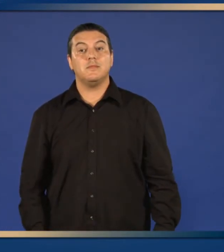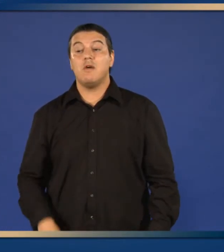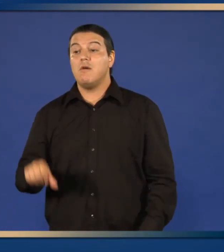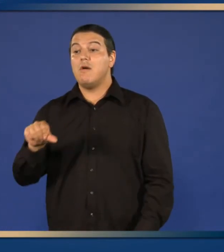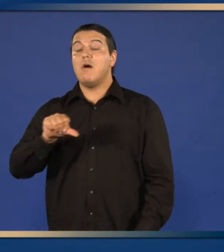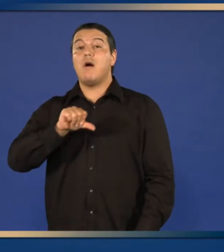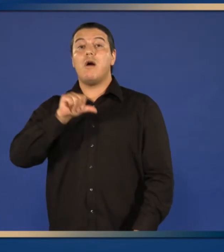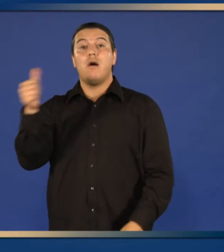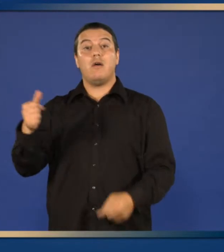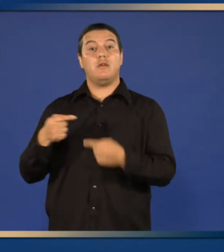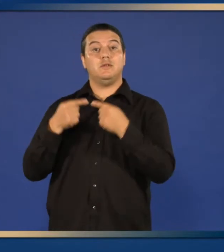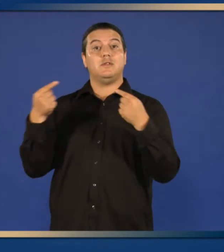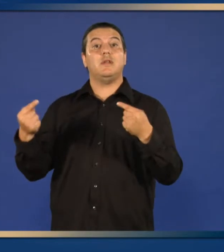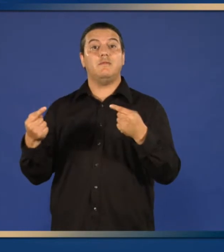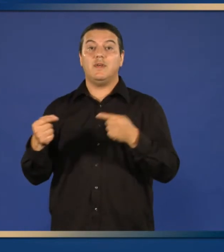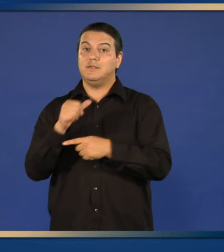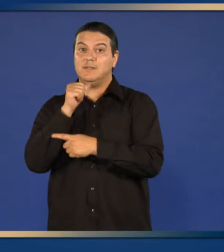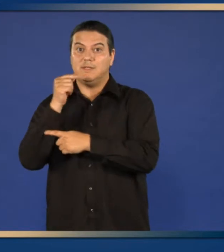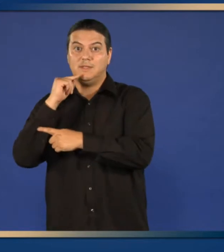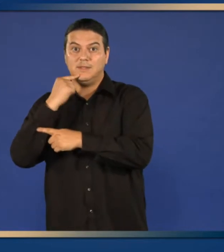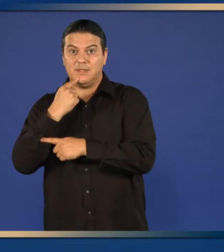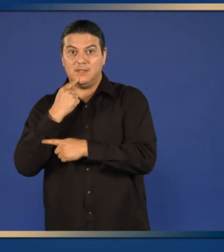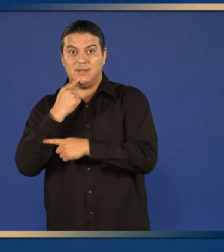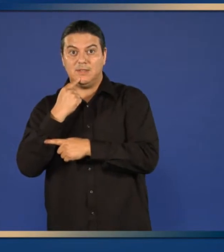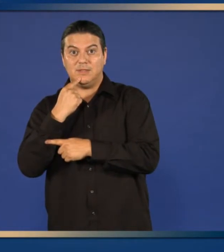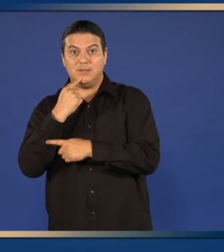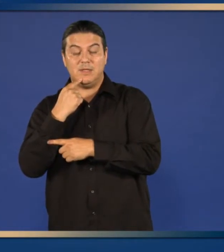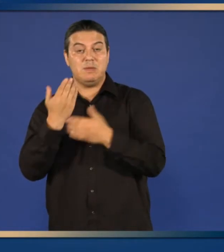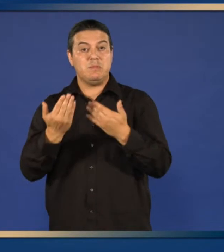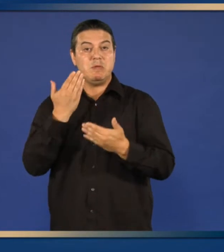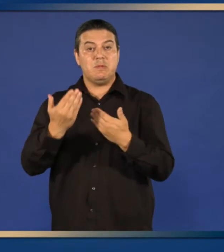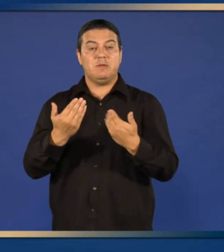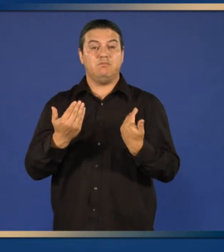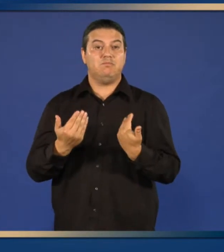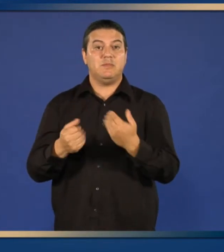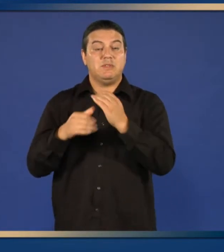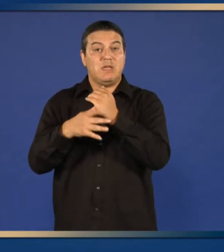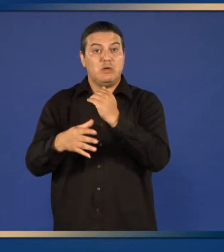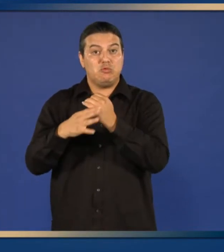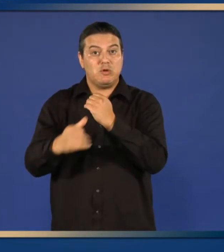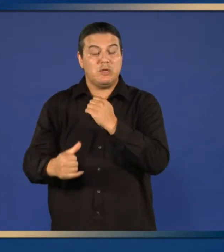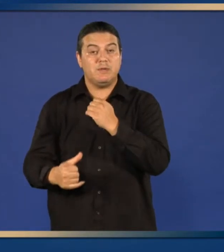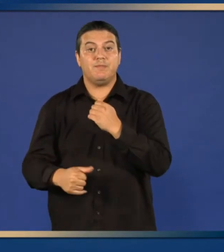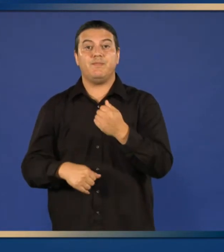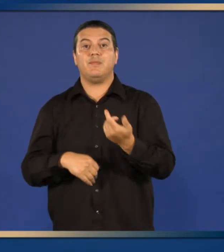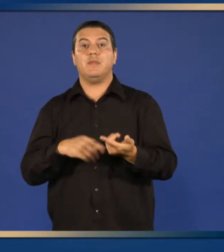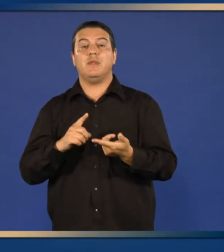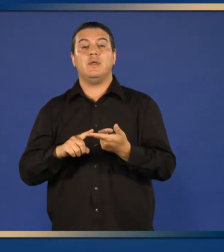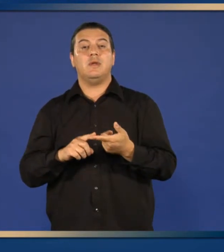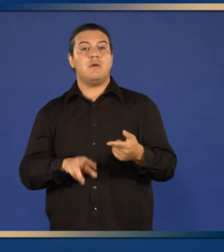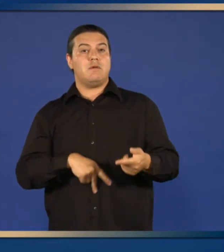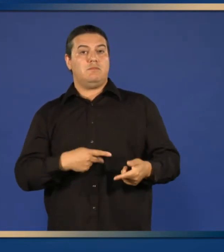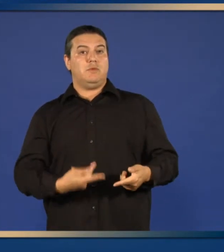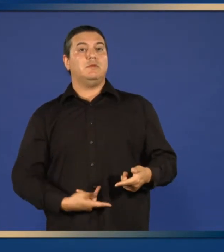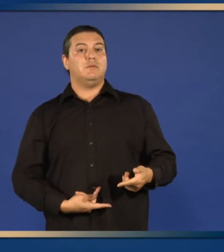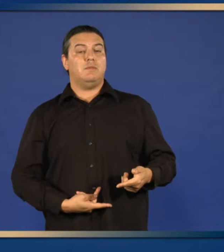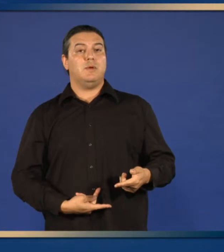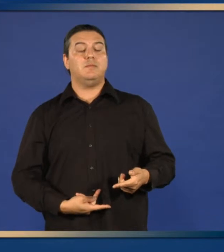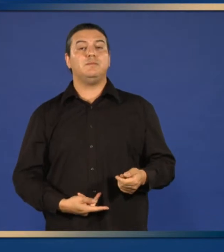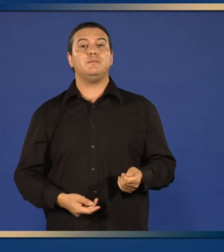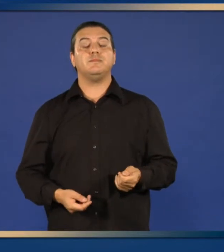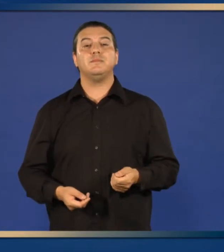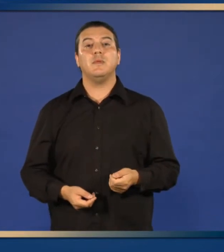less serious side effects include diarrhea upset stomach